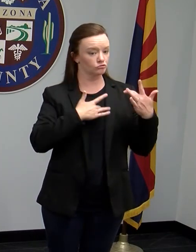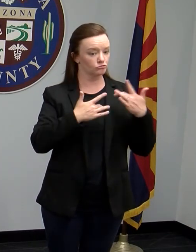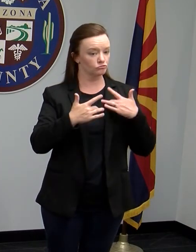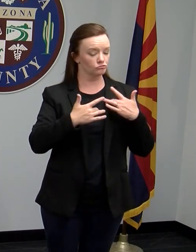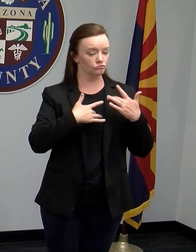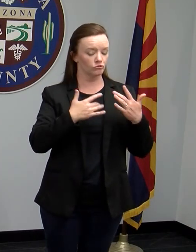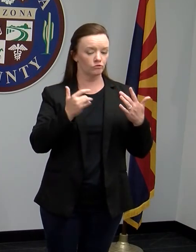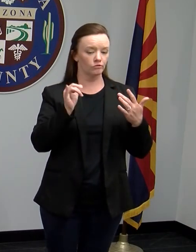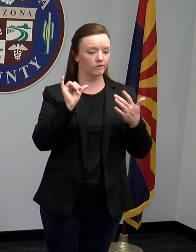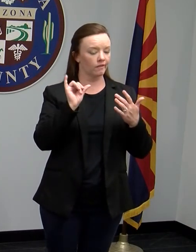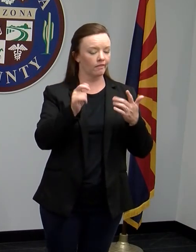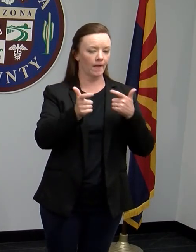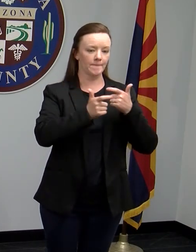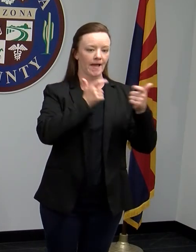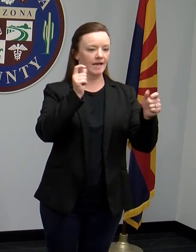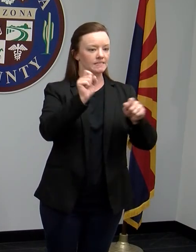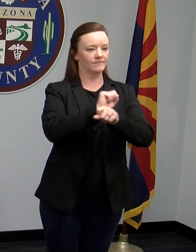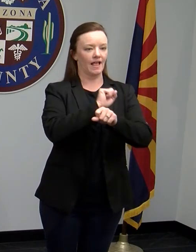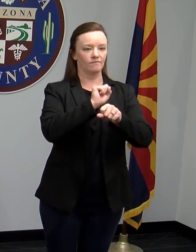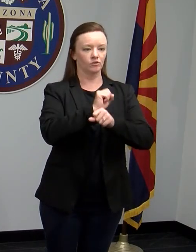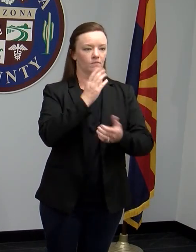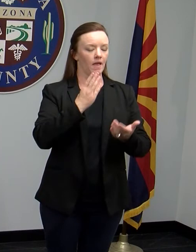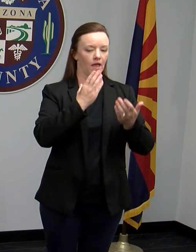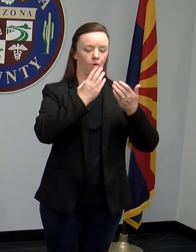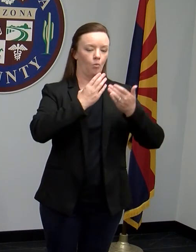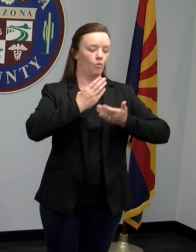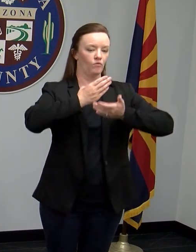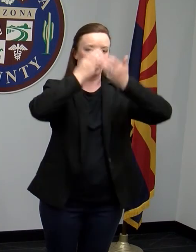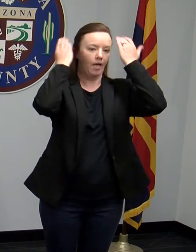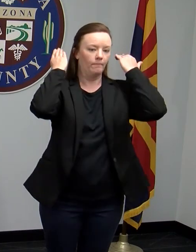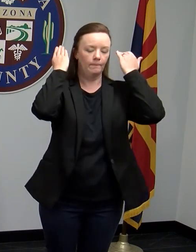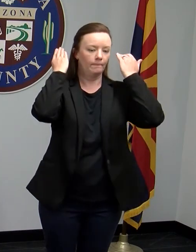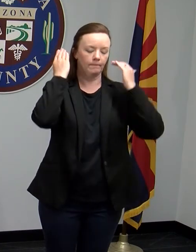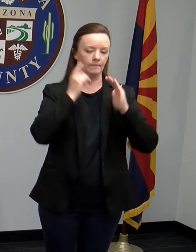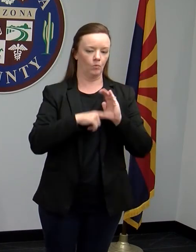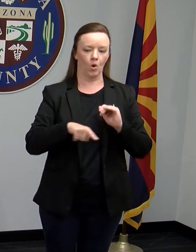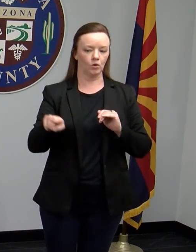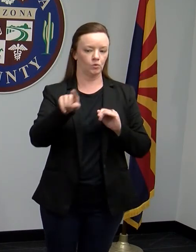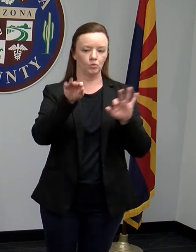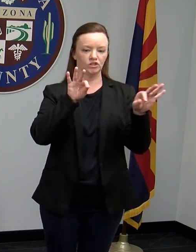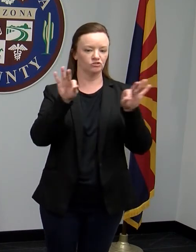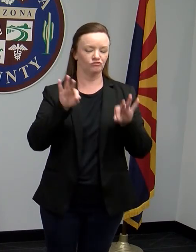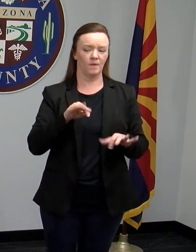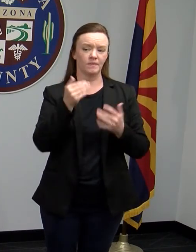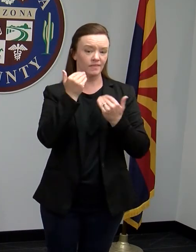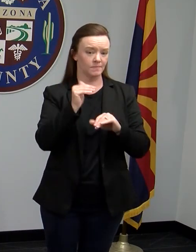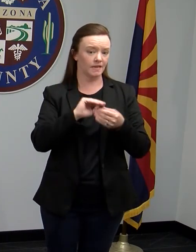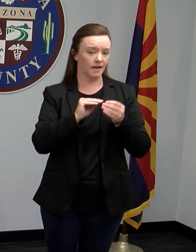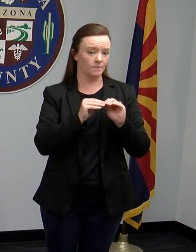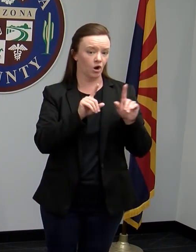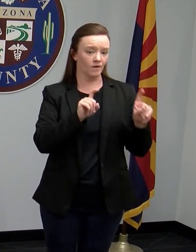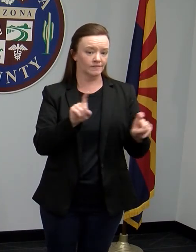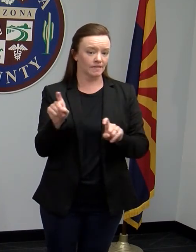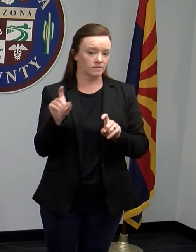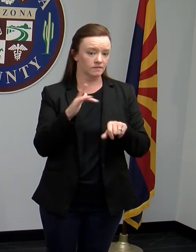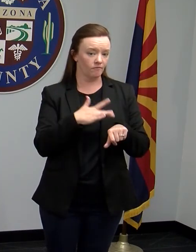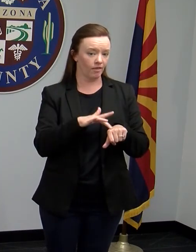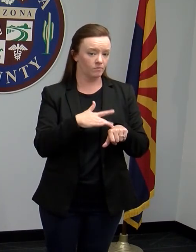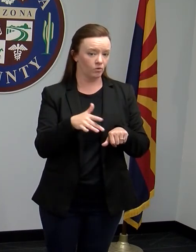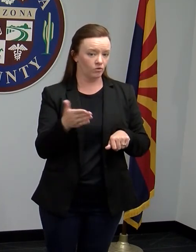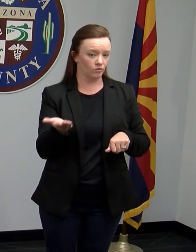massive effort might overwhelm what you seek to describe as a limited number of tests available?